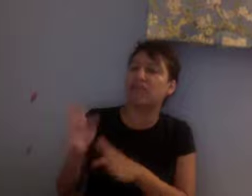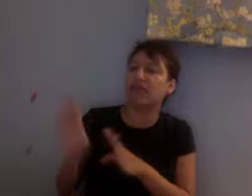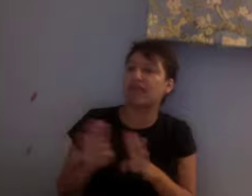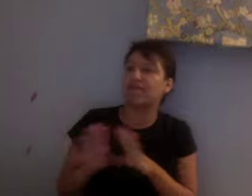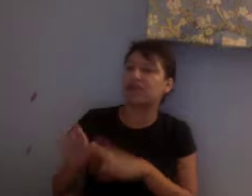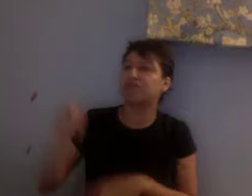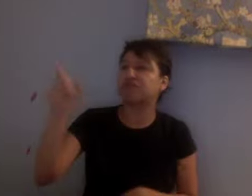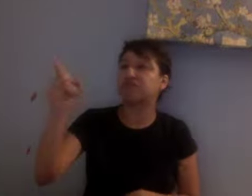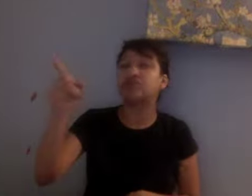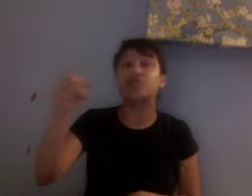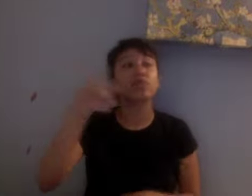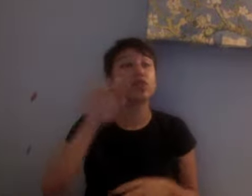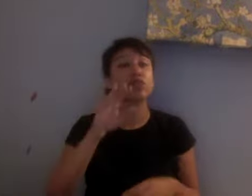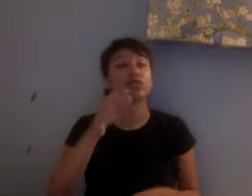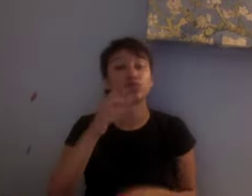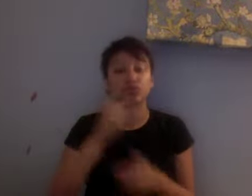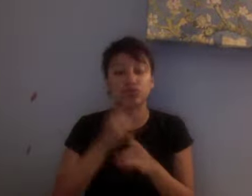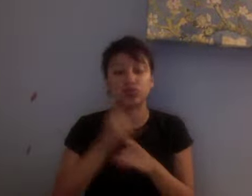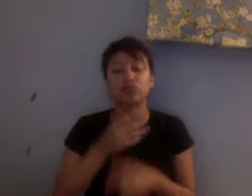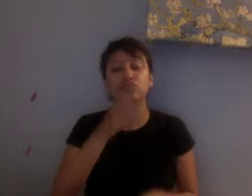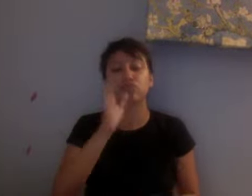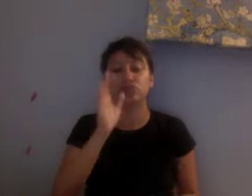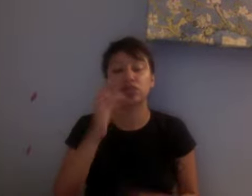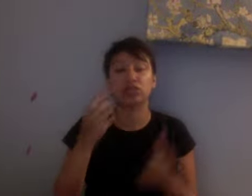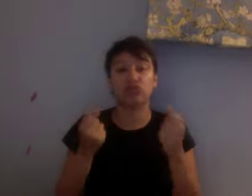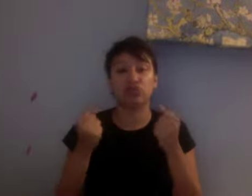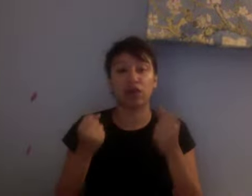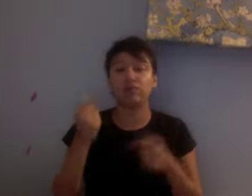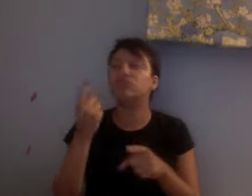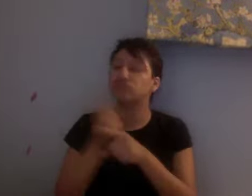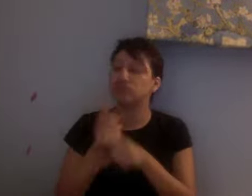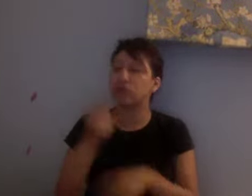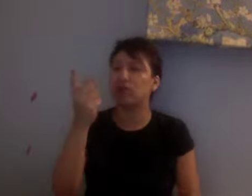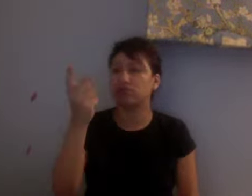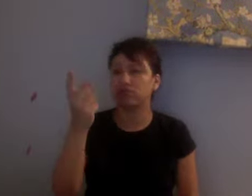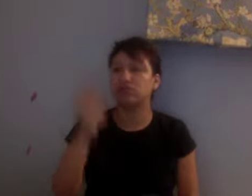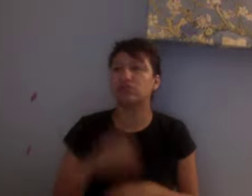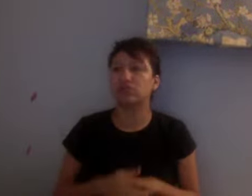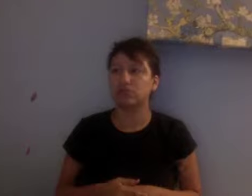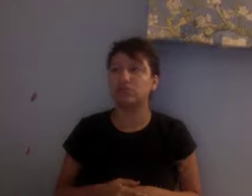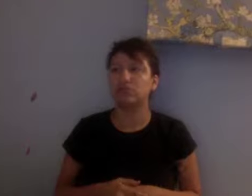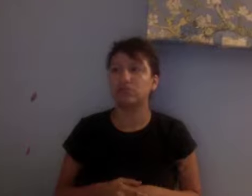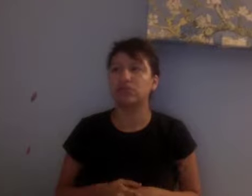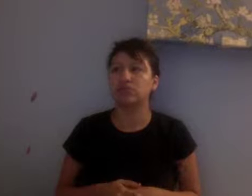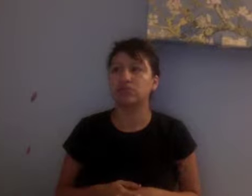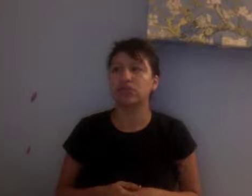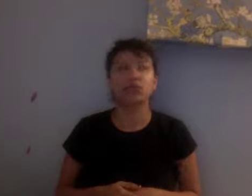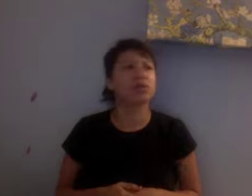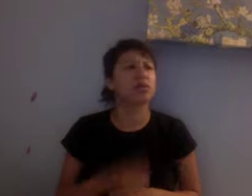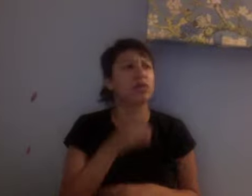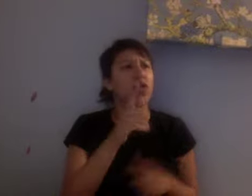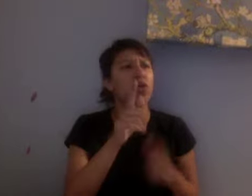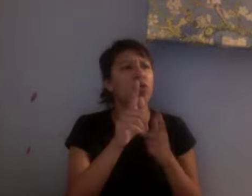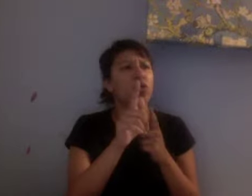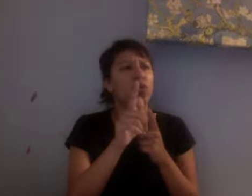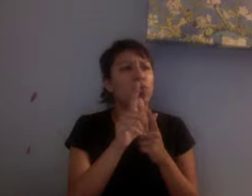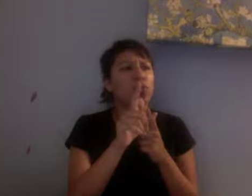Running backwards. Running backwards. Leading cause of death among, perhaps, people